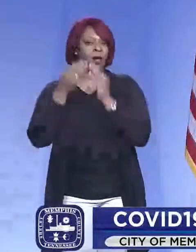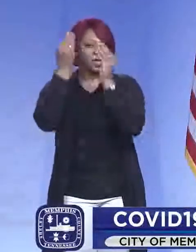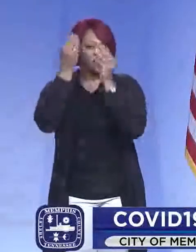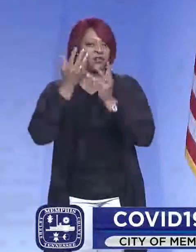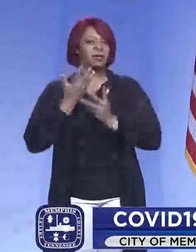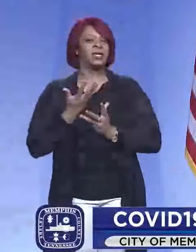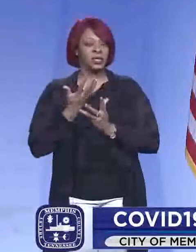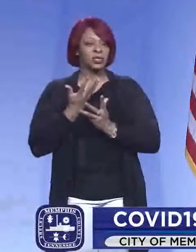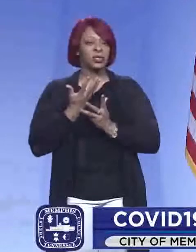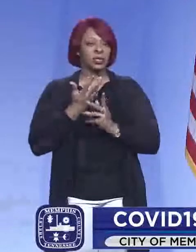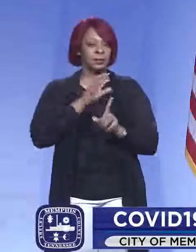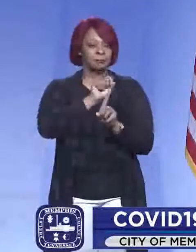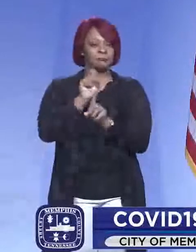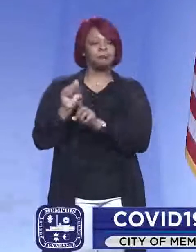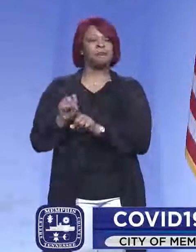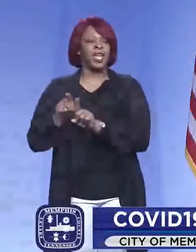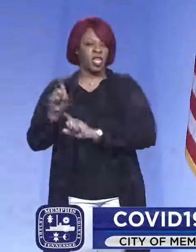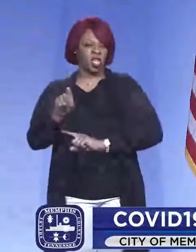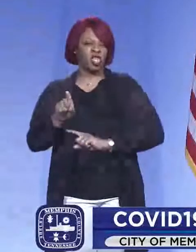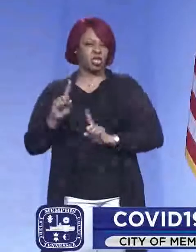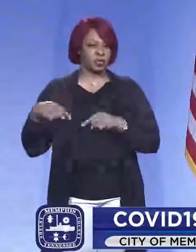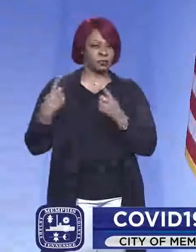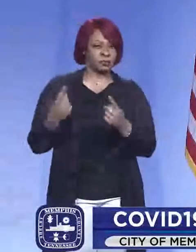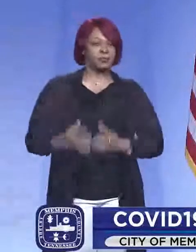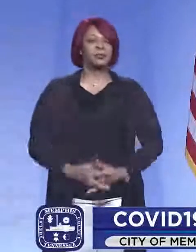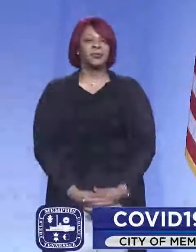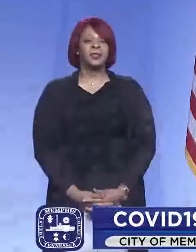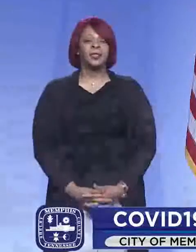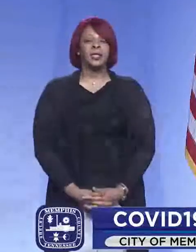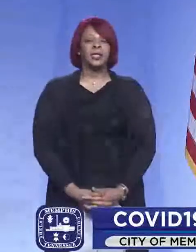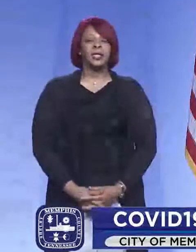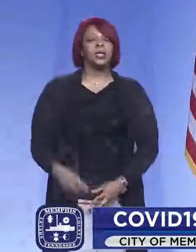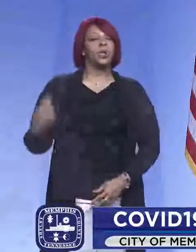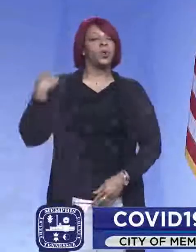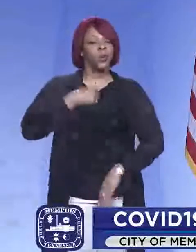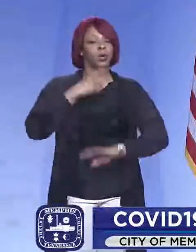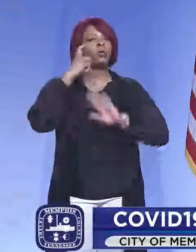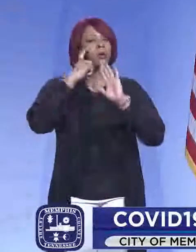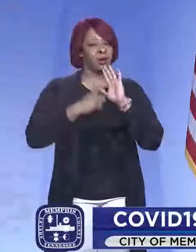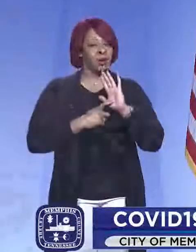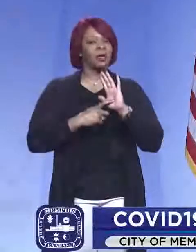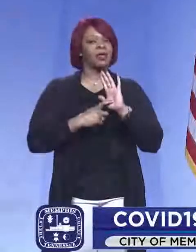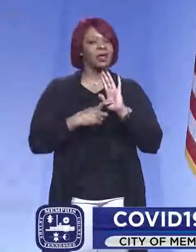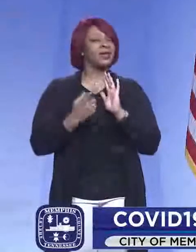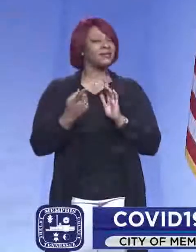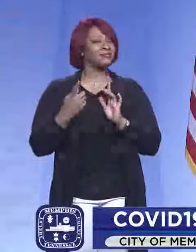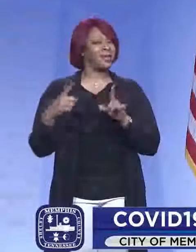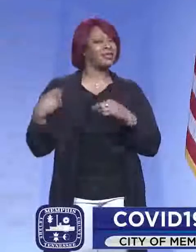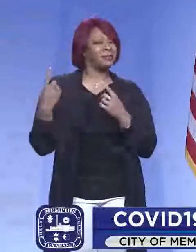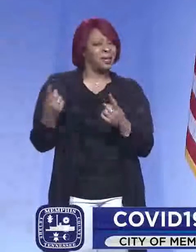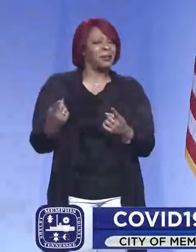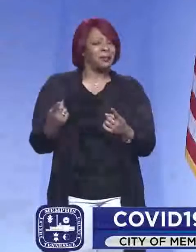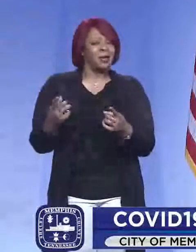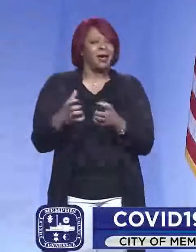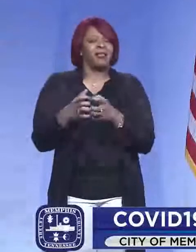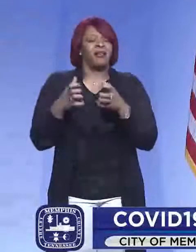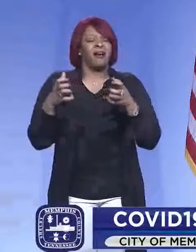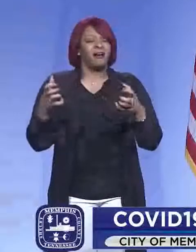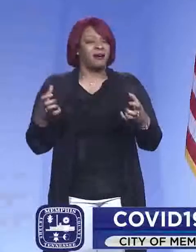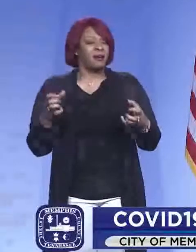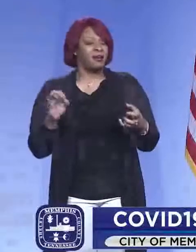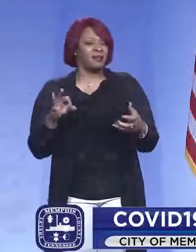captured as it should be. I know we do recognize that for some time there's been a lot of